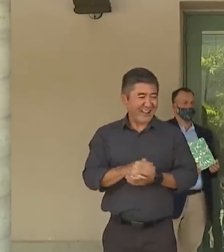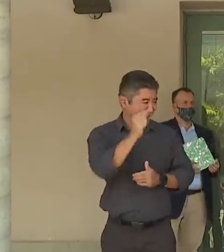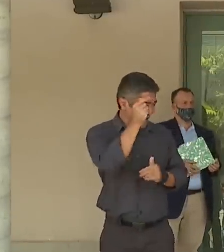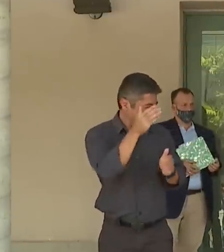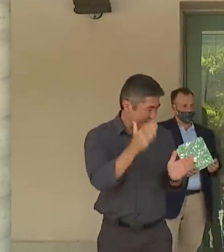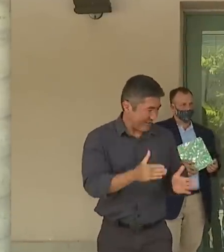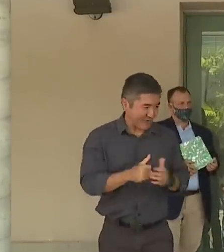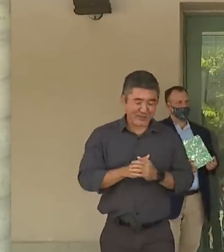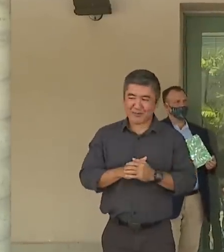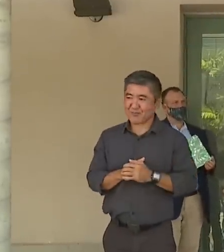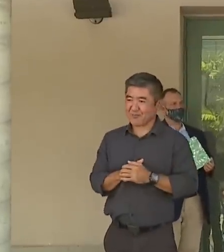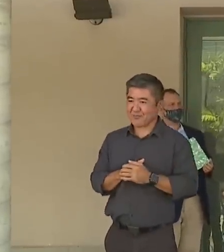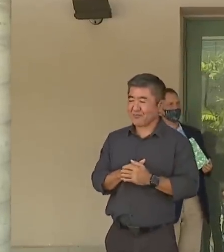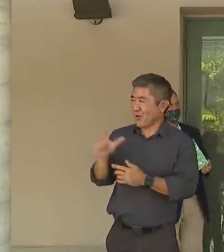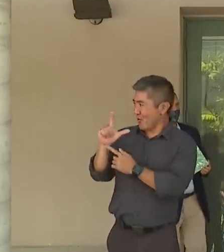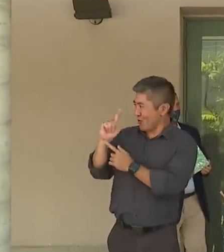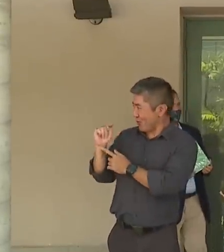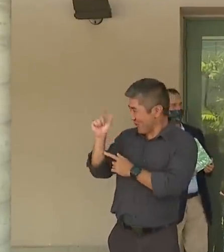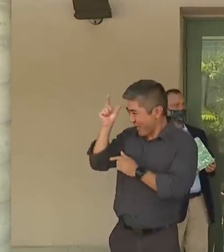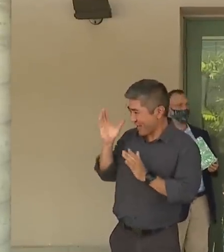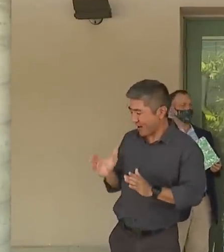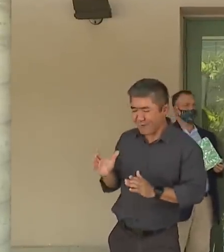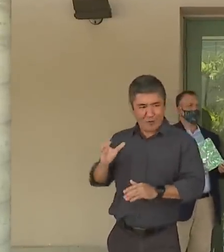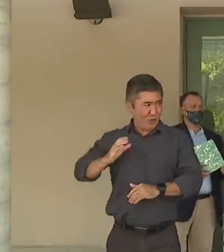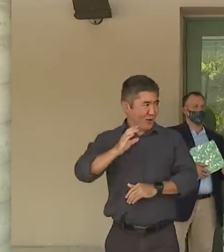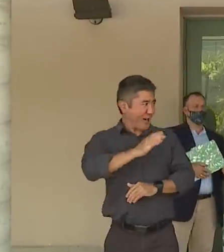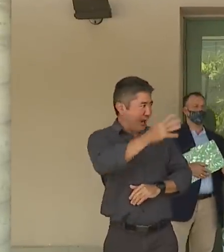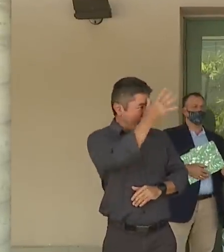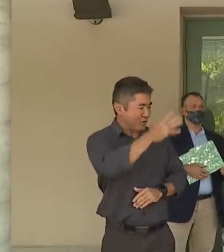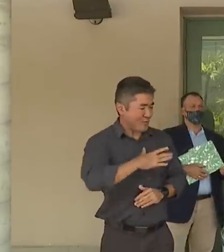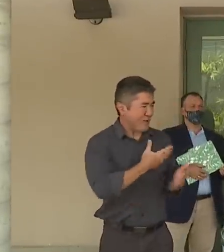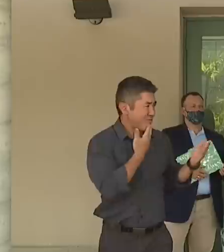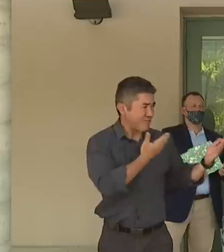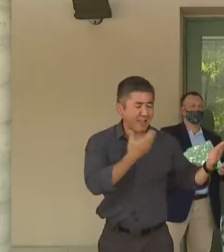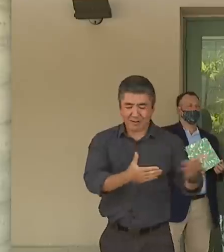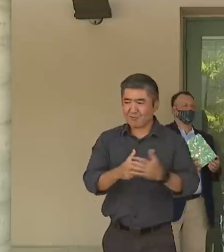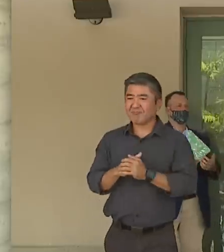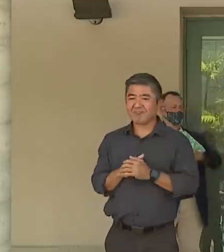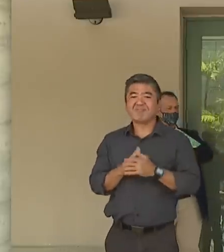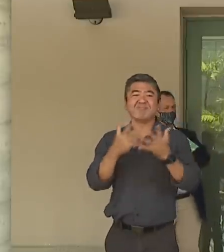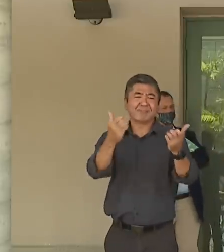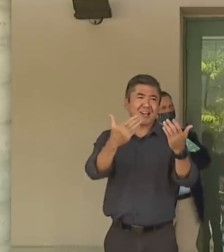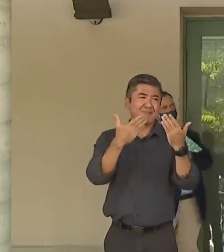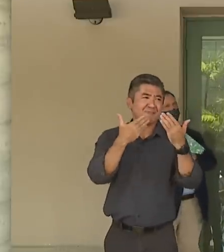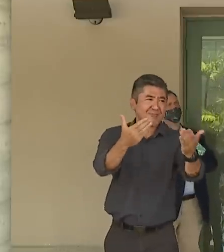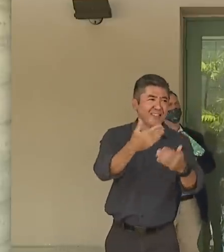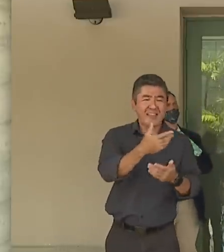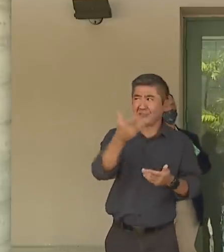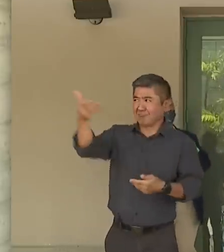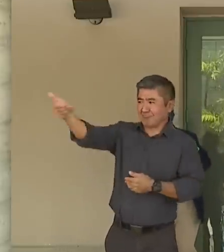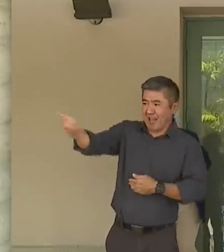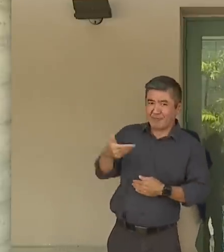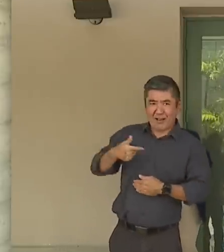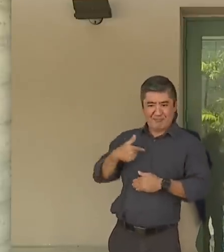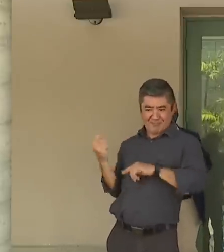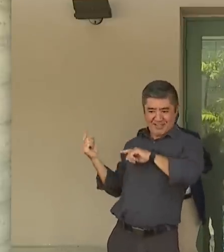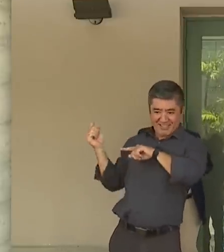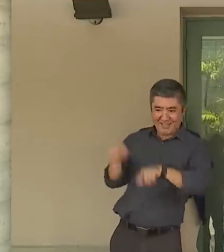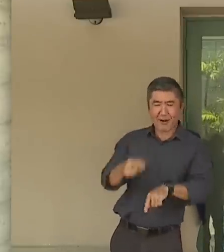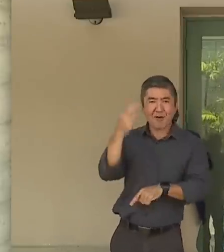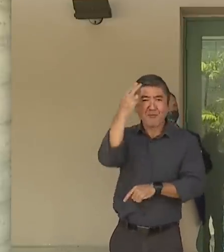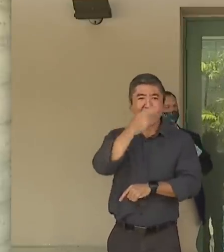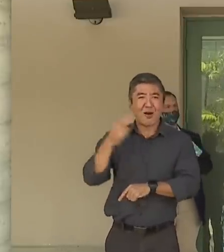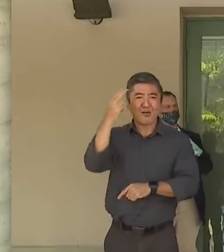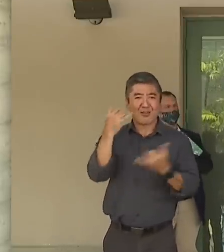Governor, Lieutenant Governor, Councilman. I just want to thank you all for having me here in Hawaii